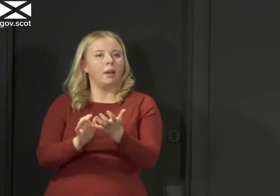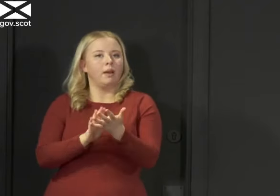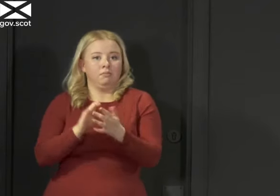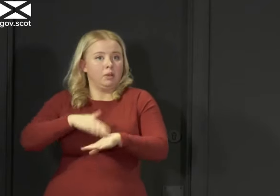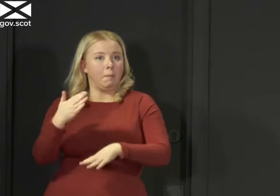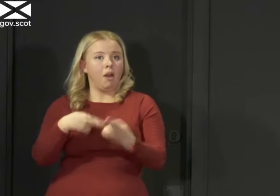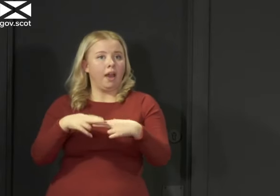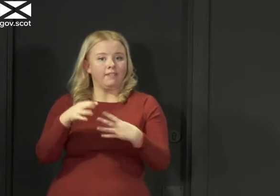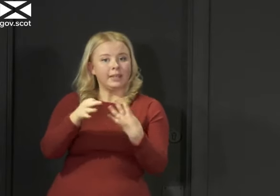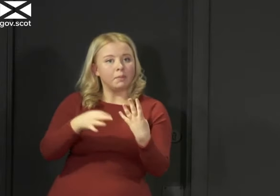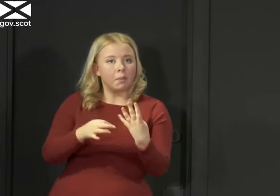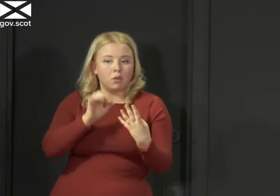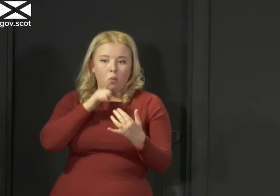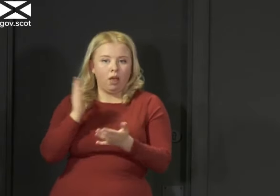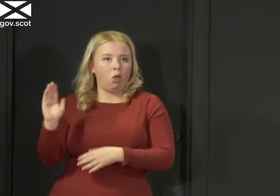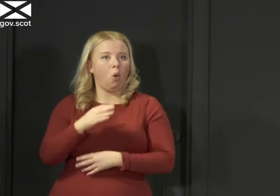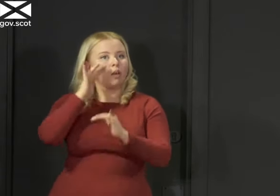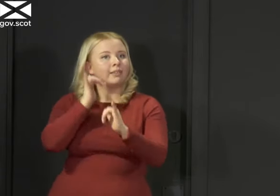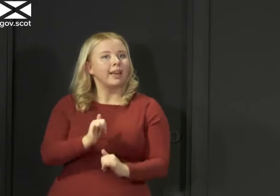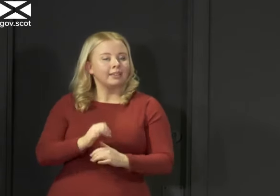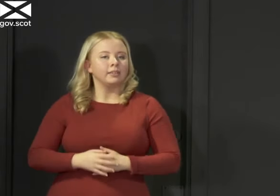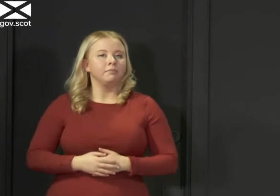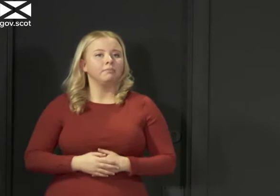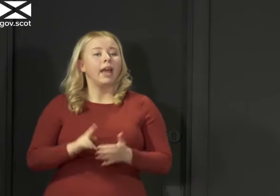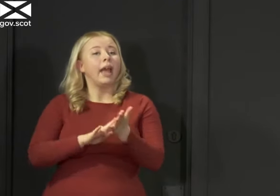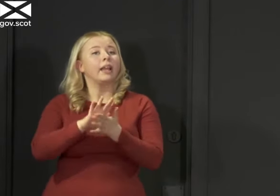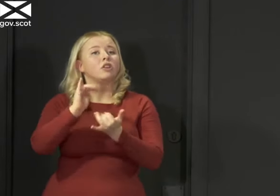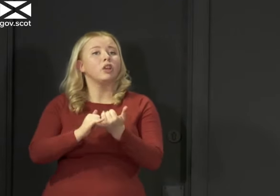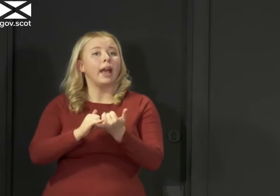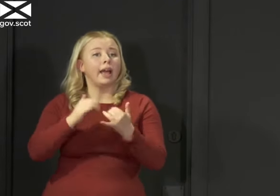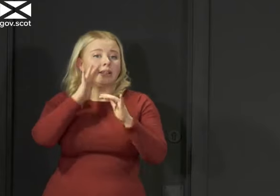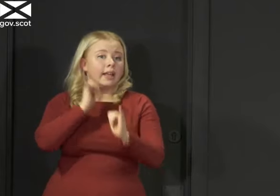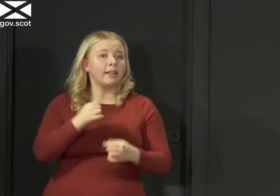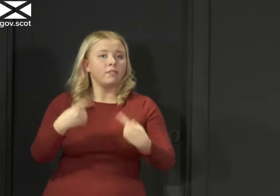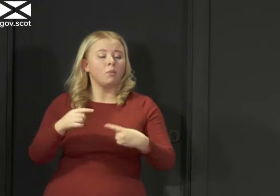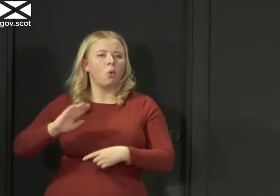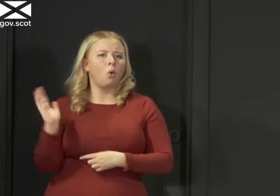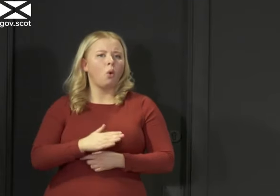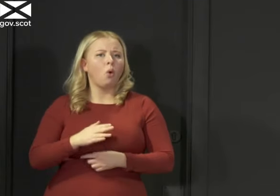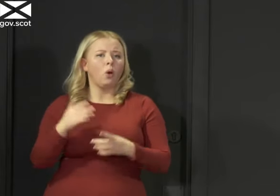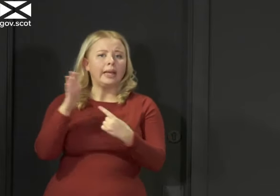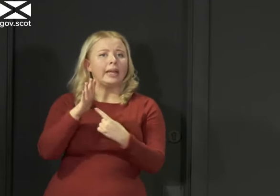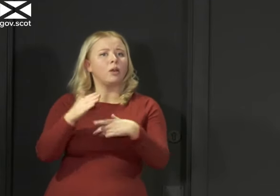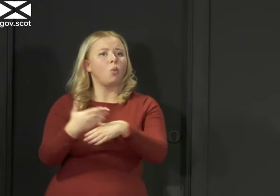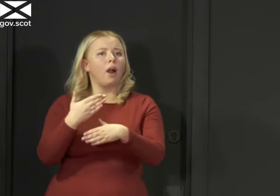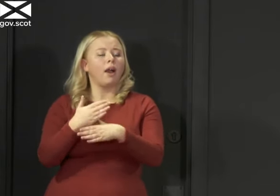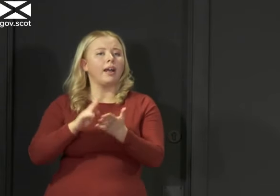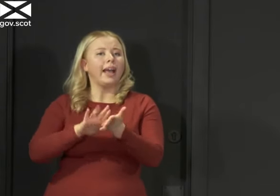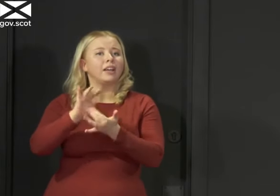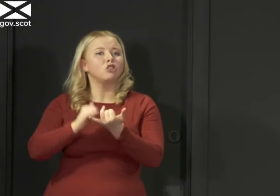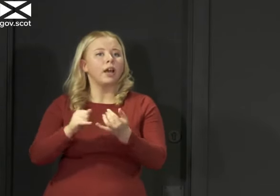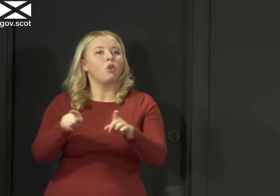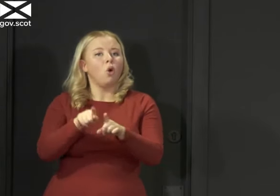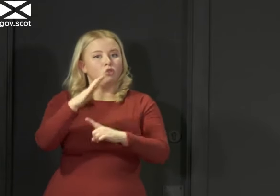NHS testing is also available for all NHS and social care key workers or symptomatic household